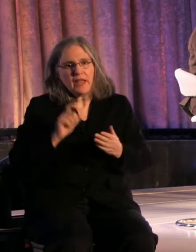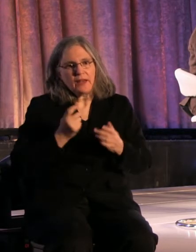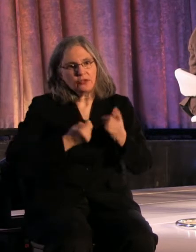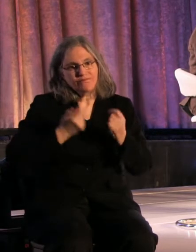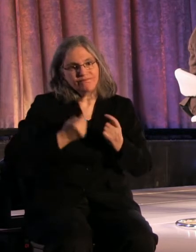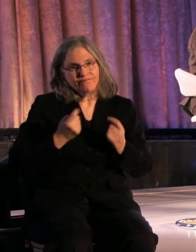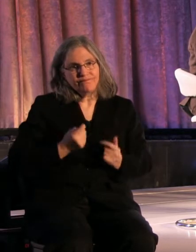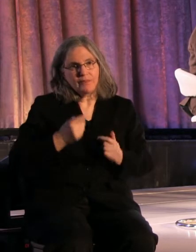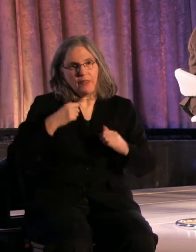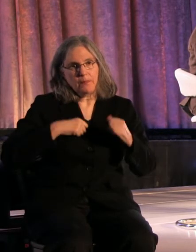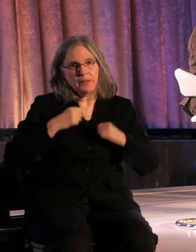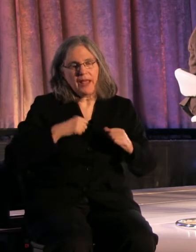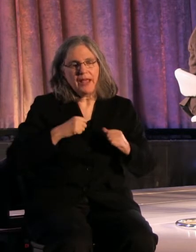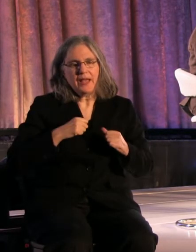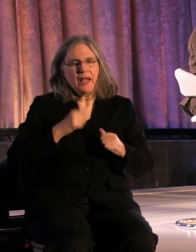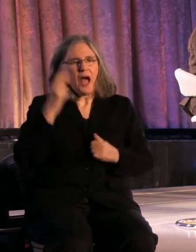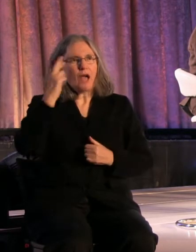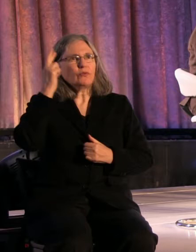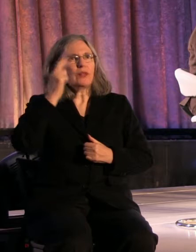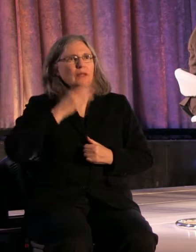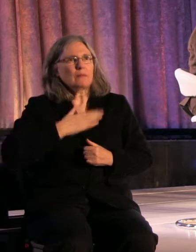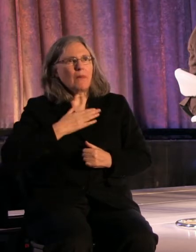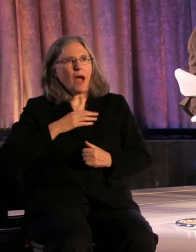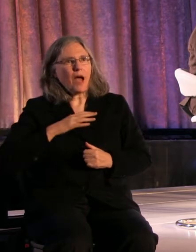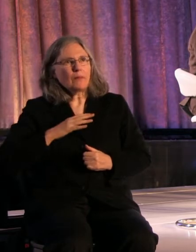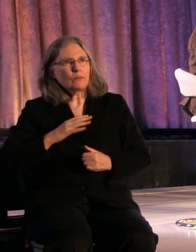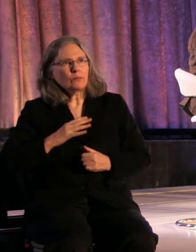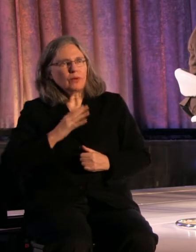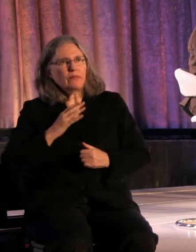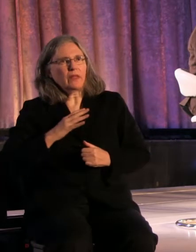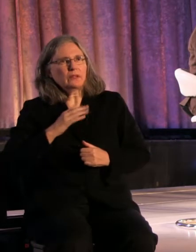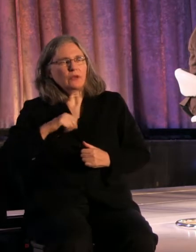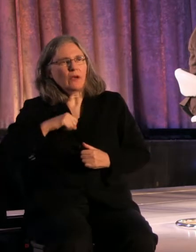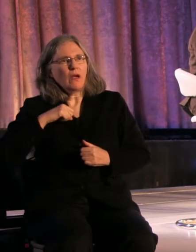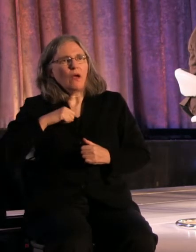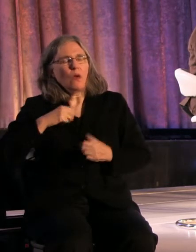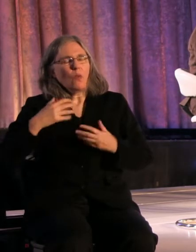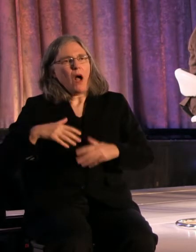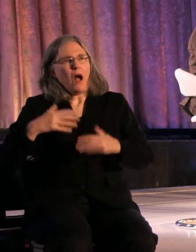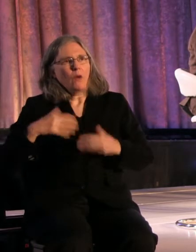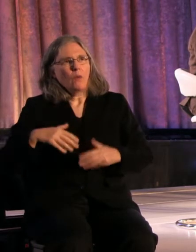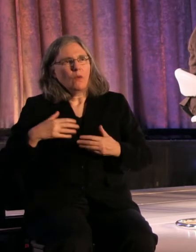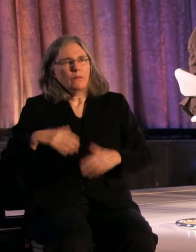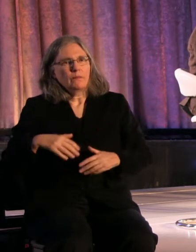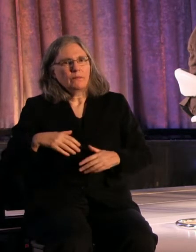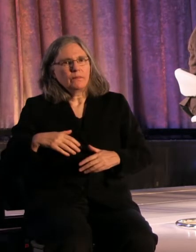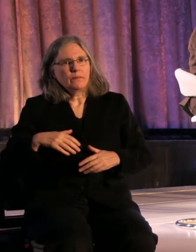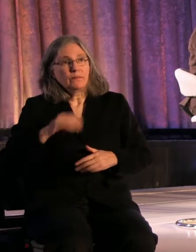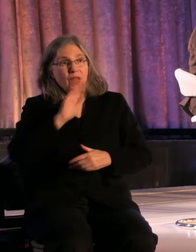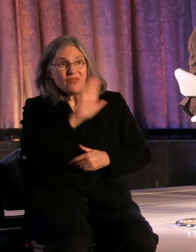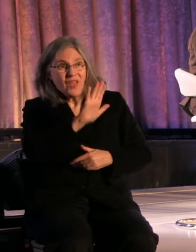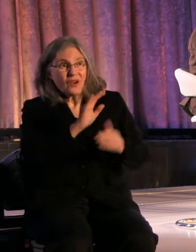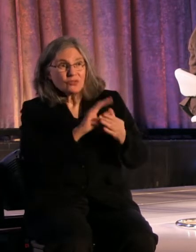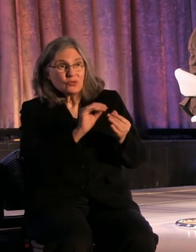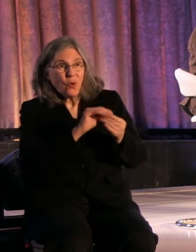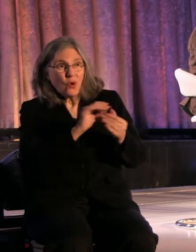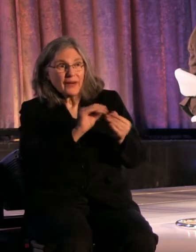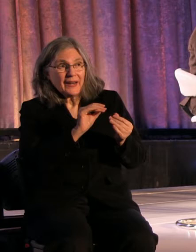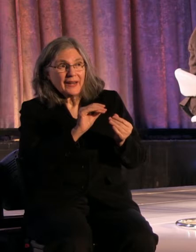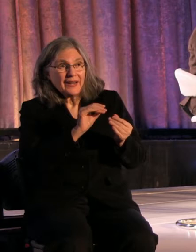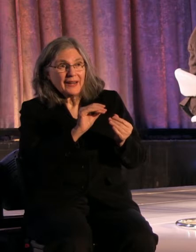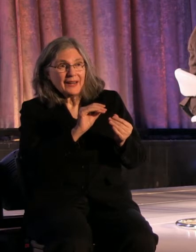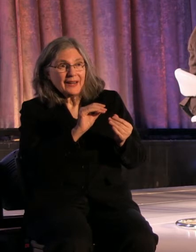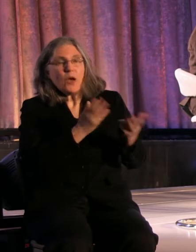a privilege I had in being able to carry what is really their story on American